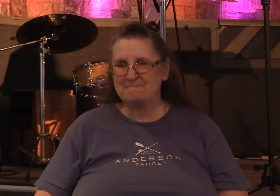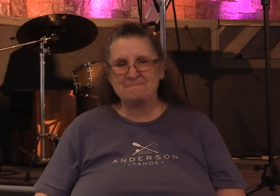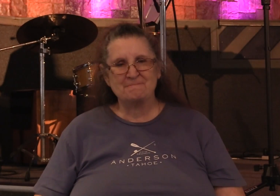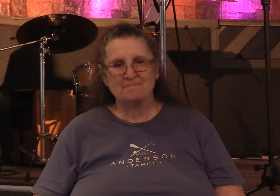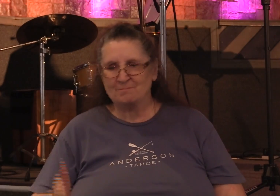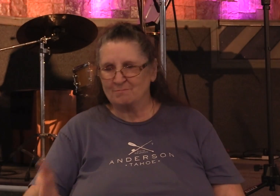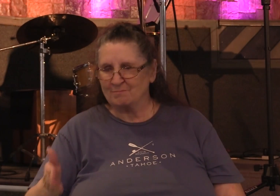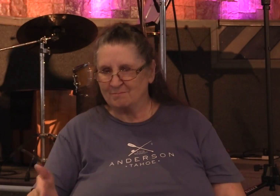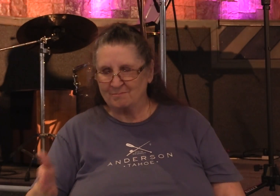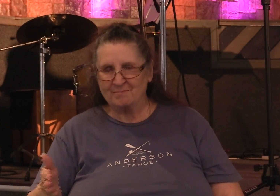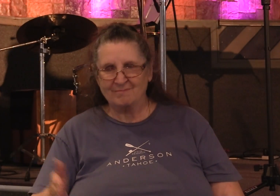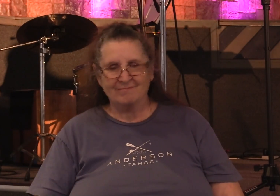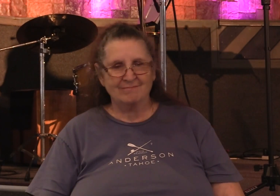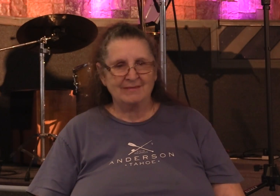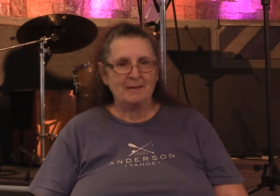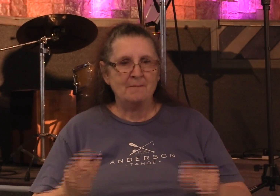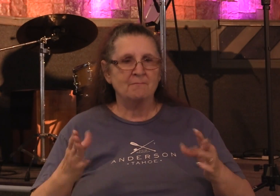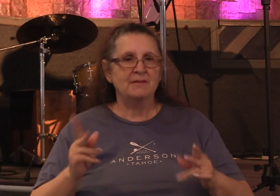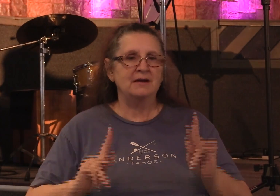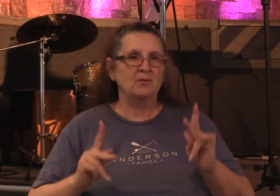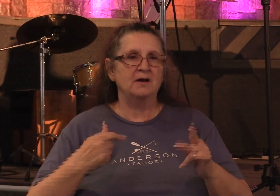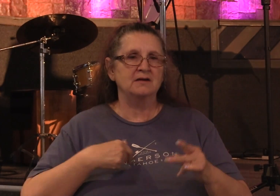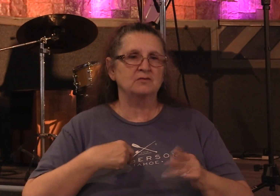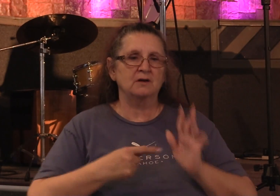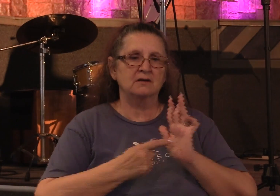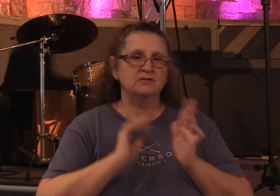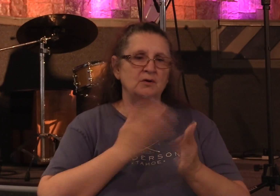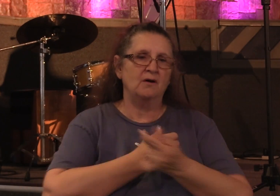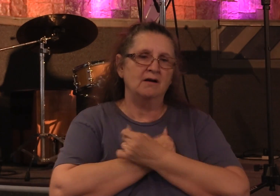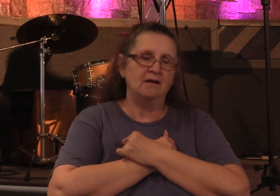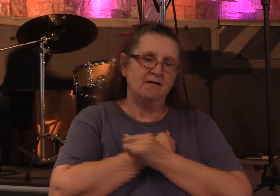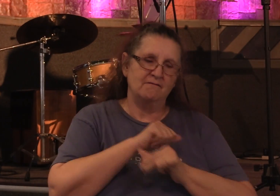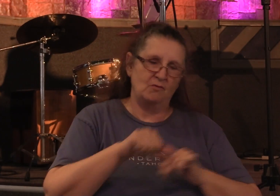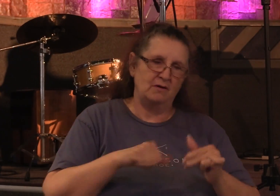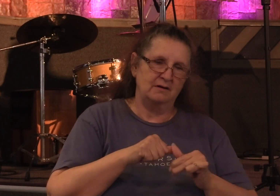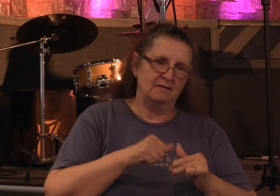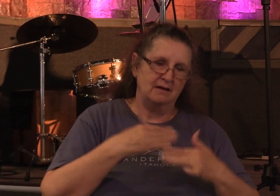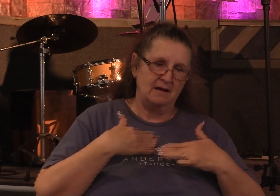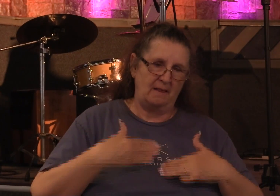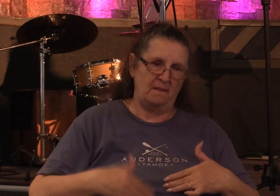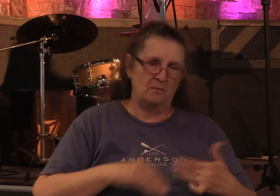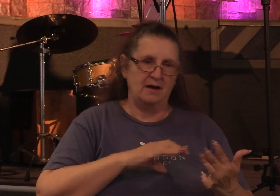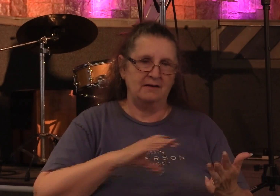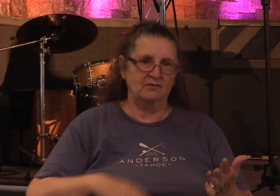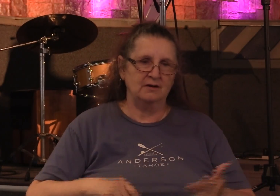There's so many ways that we can demonstrate our love for one another in the body of Christ and help one another.